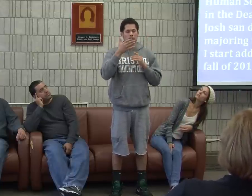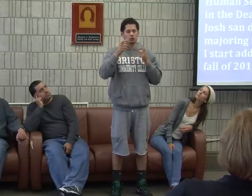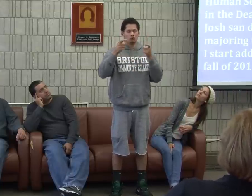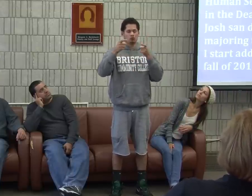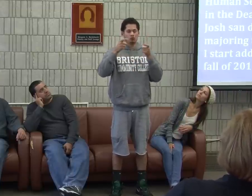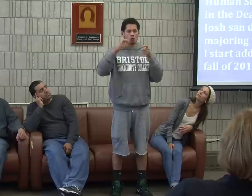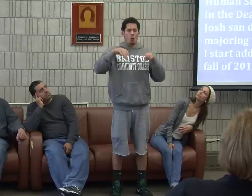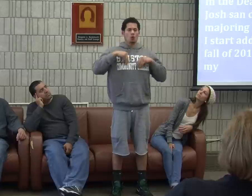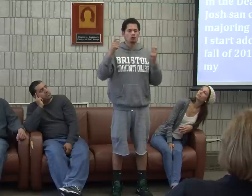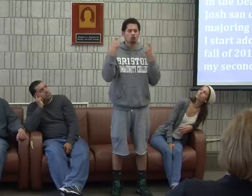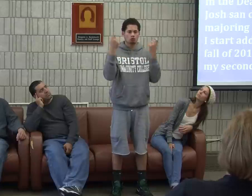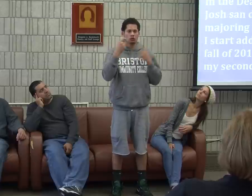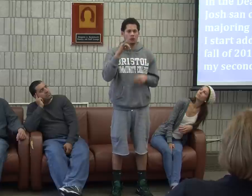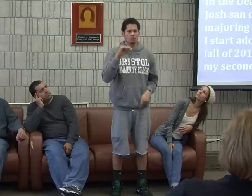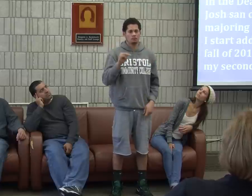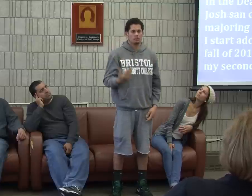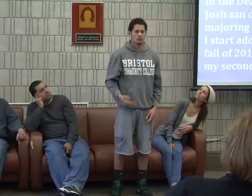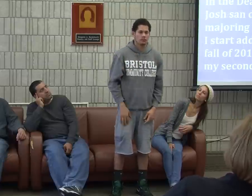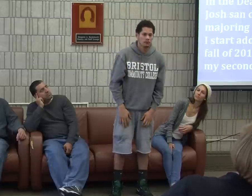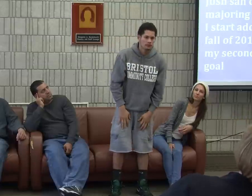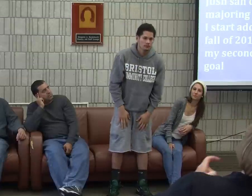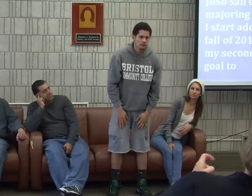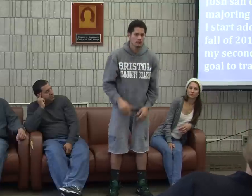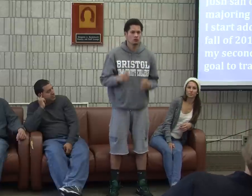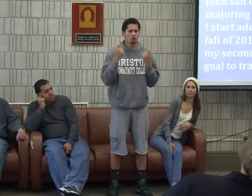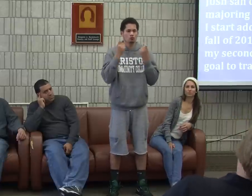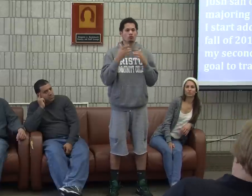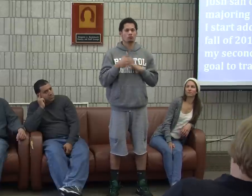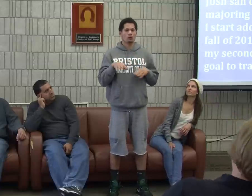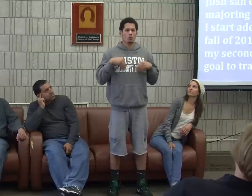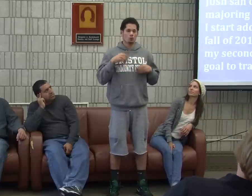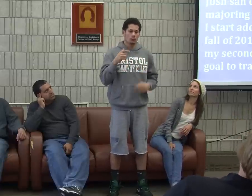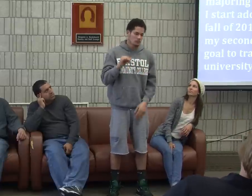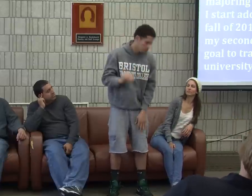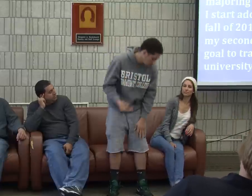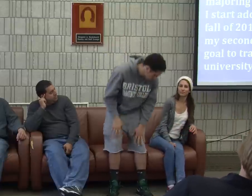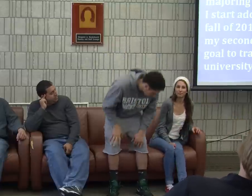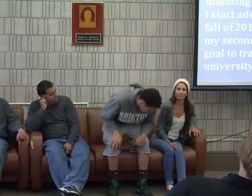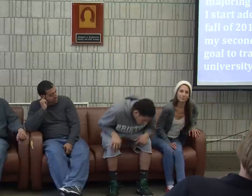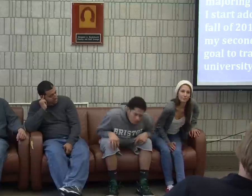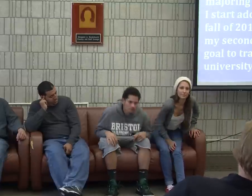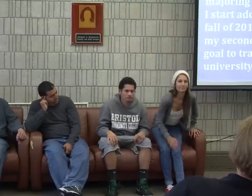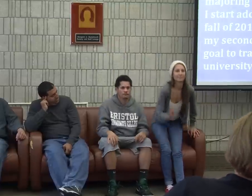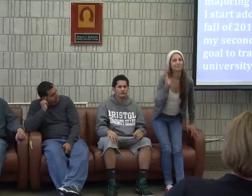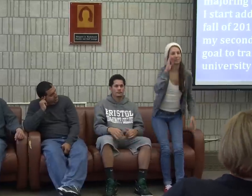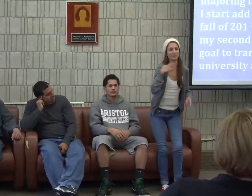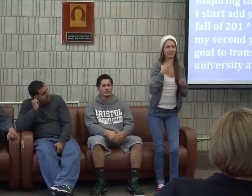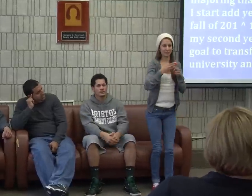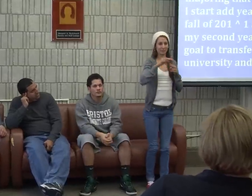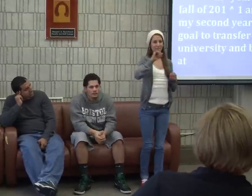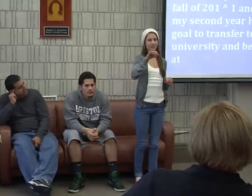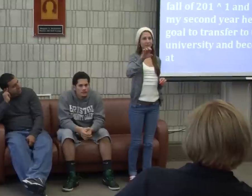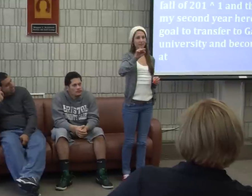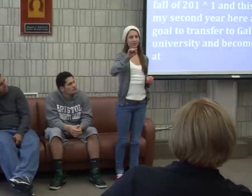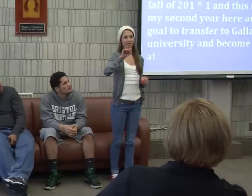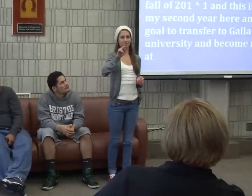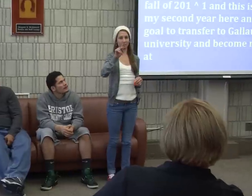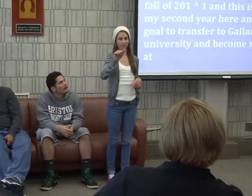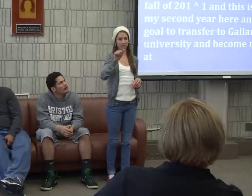and become a manager at a gym. My name is Jessica